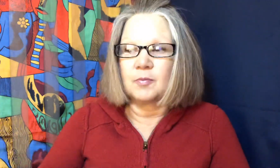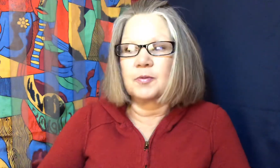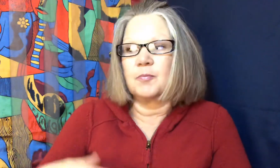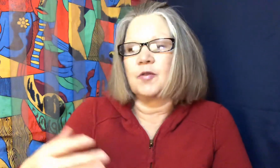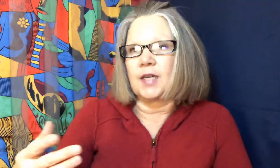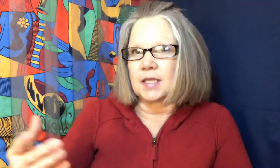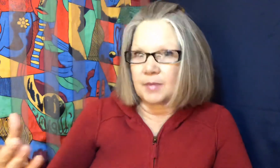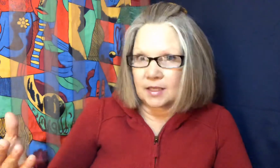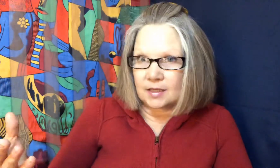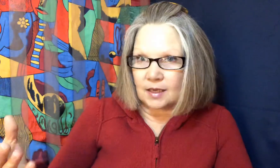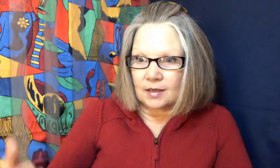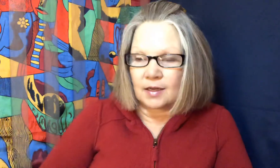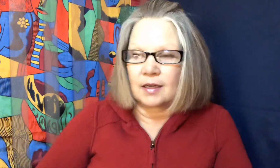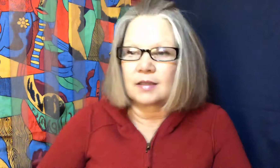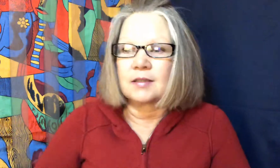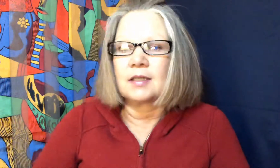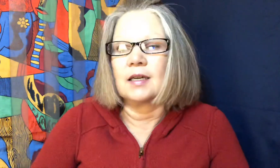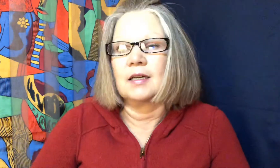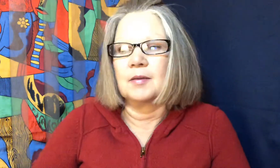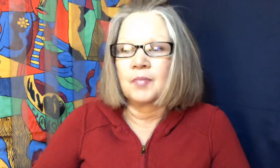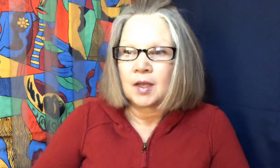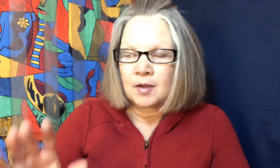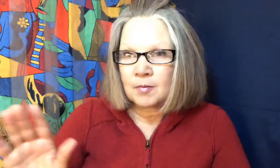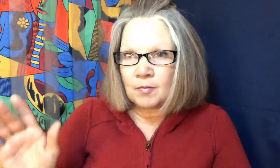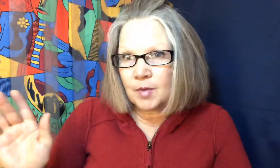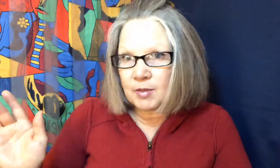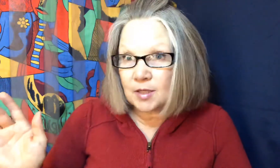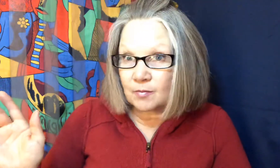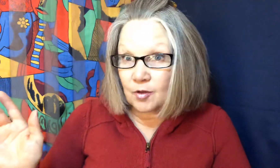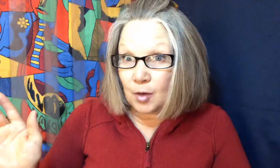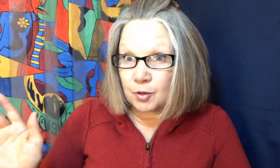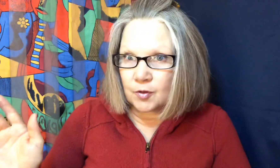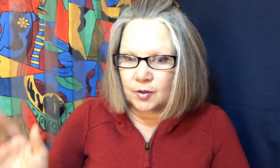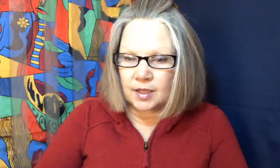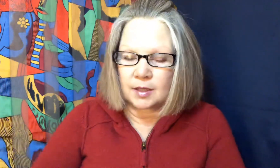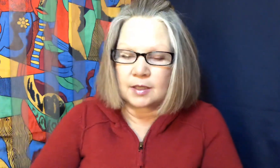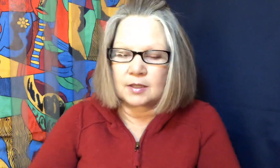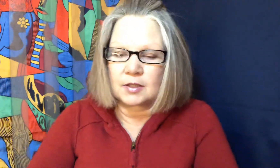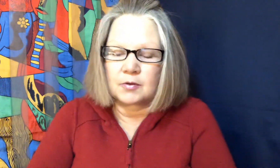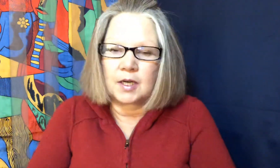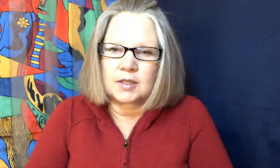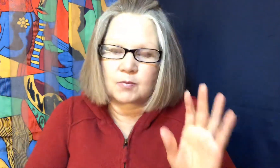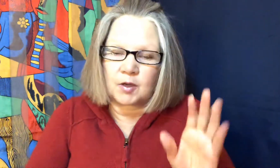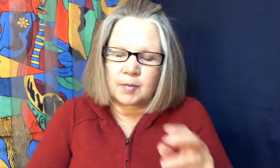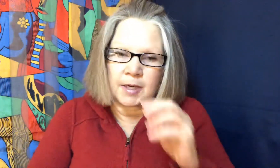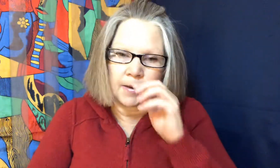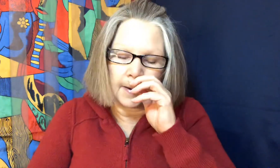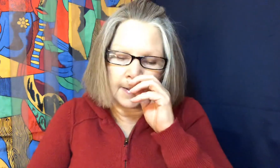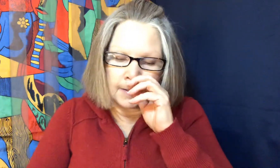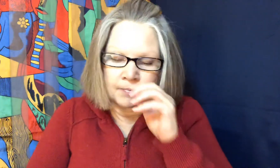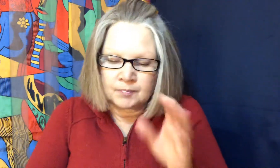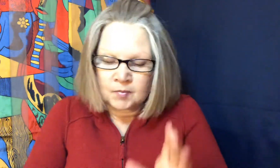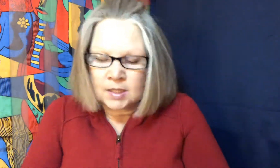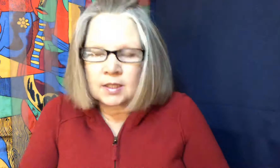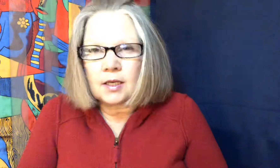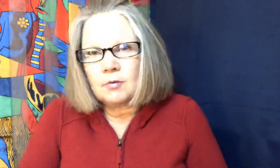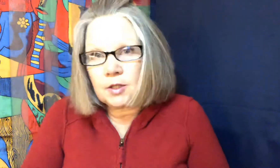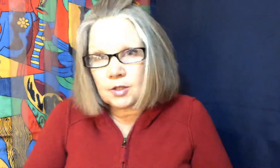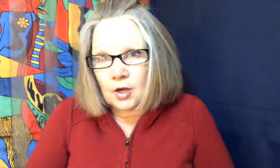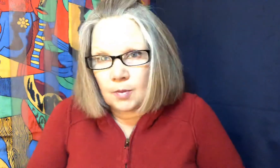provide some insight and maybe some thought-provoking things so guys welcome here today I wanted to talk about